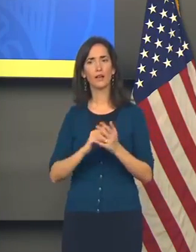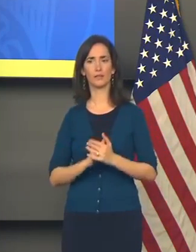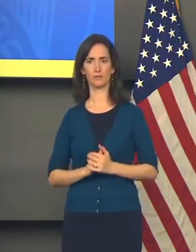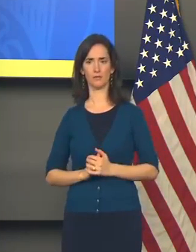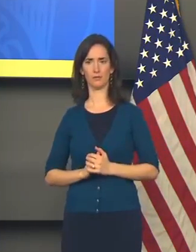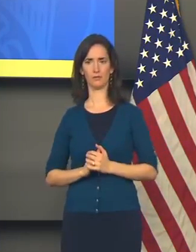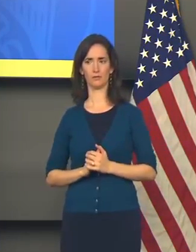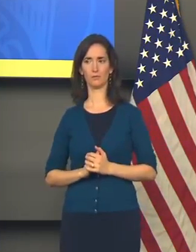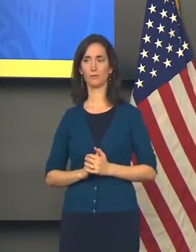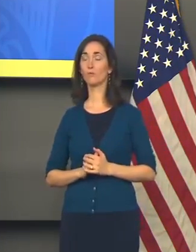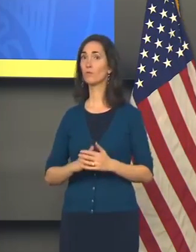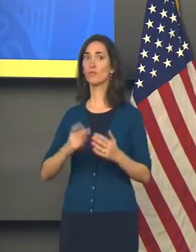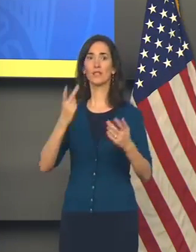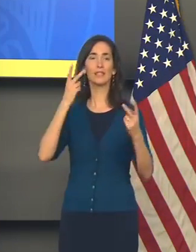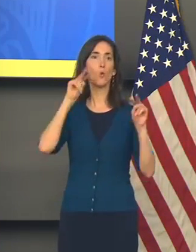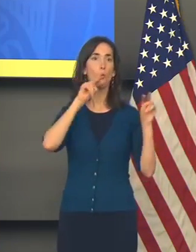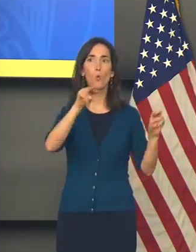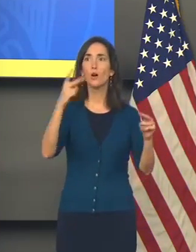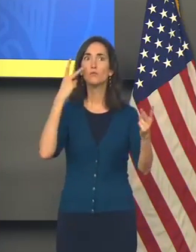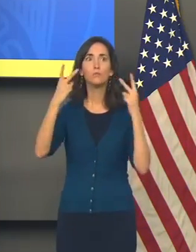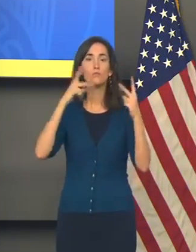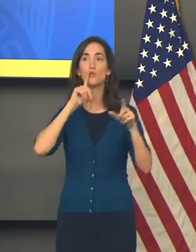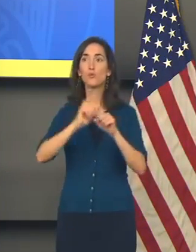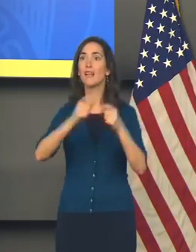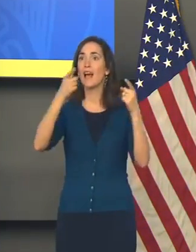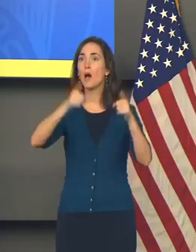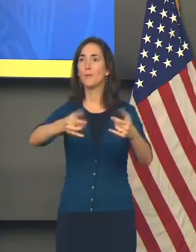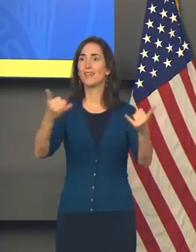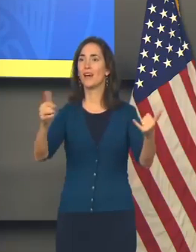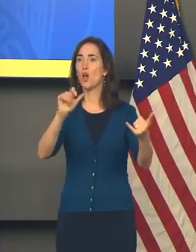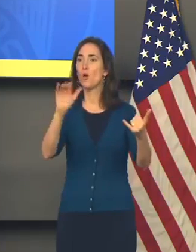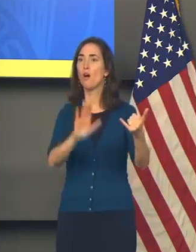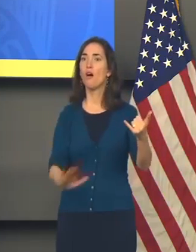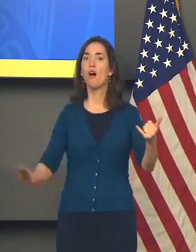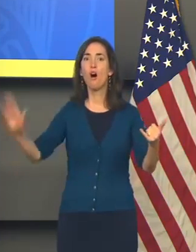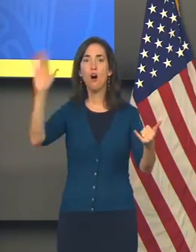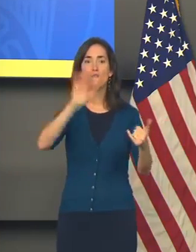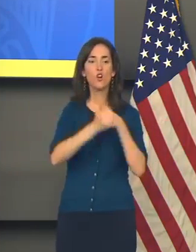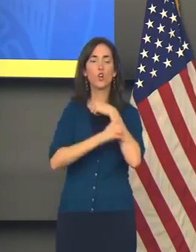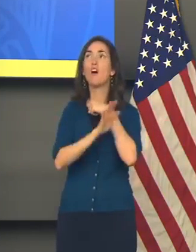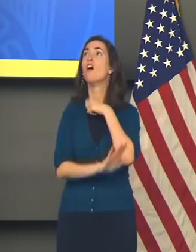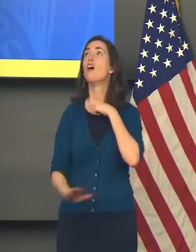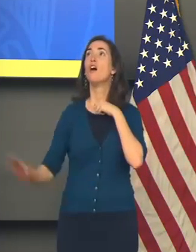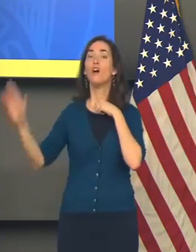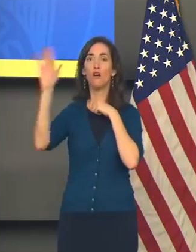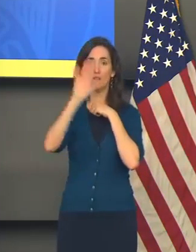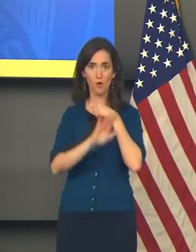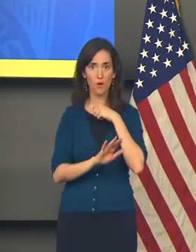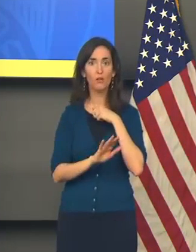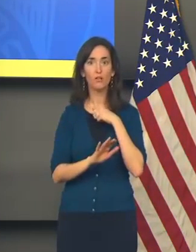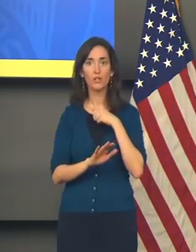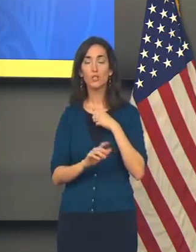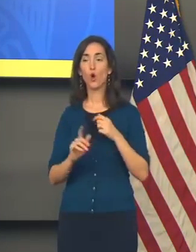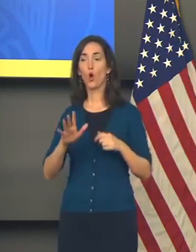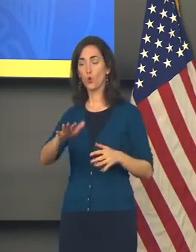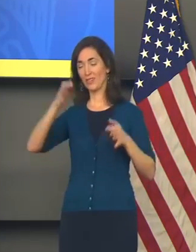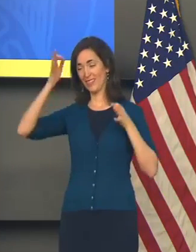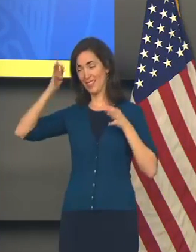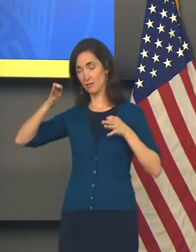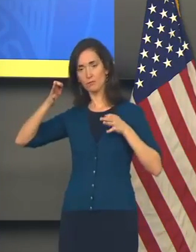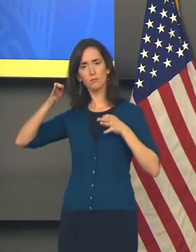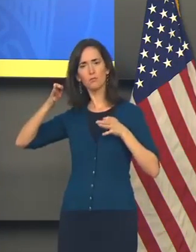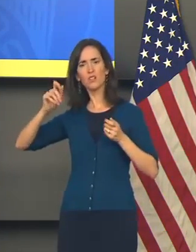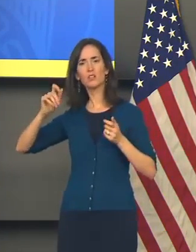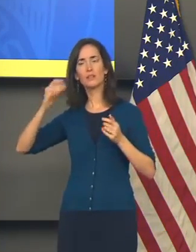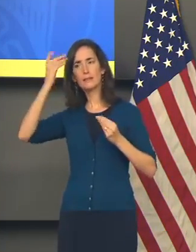Look at what is really happening right now here in Louisiana and across the country and reconsider that and be